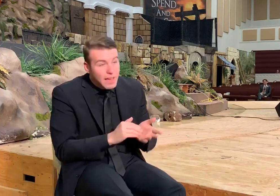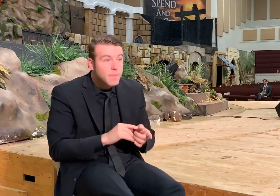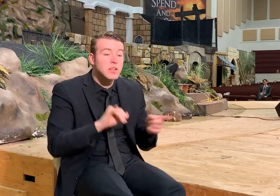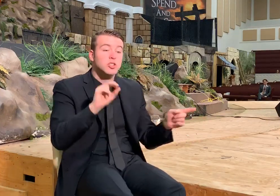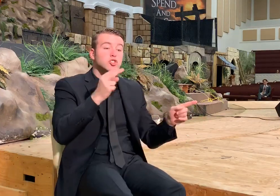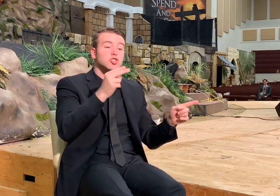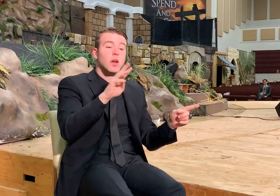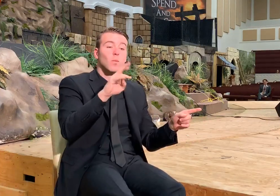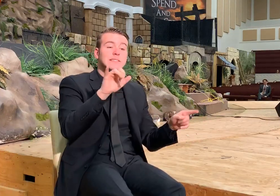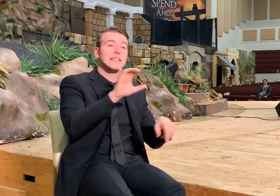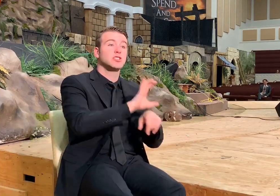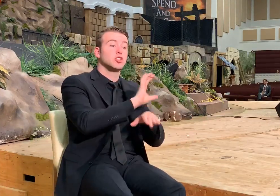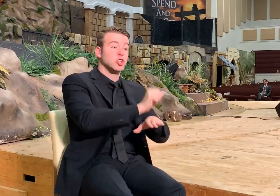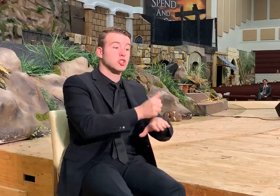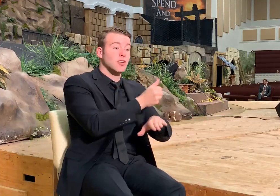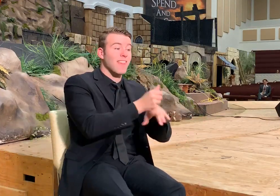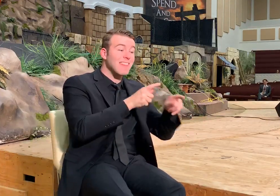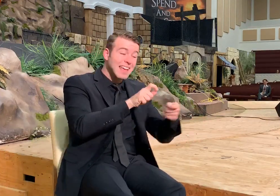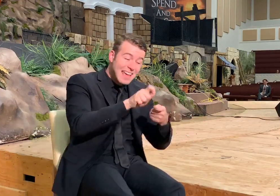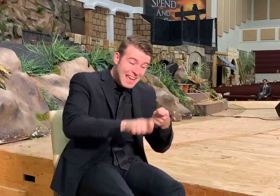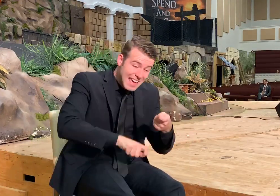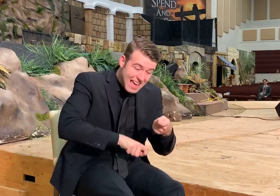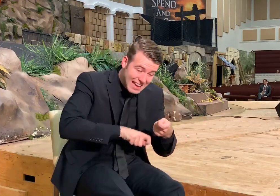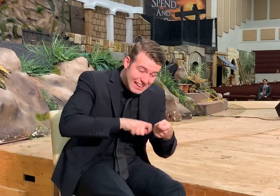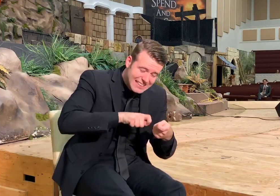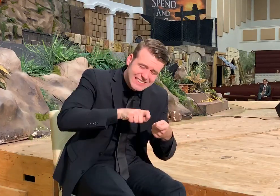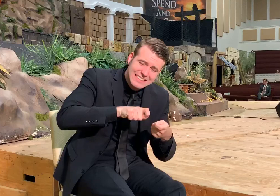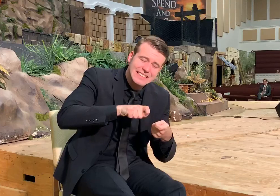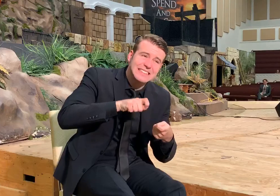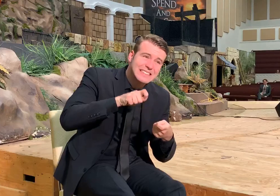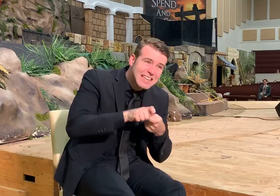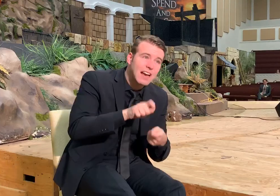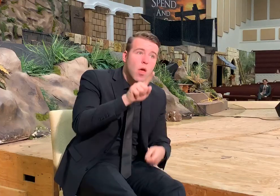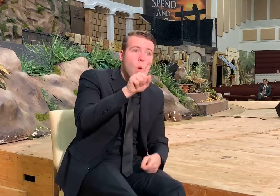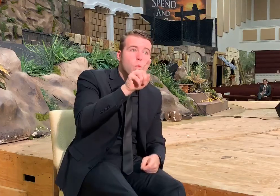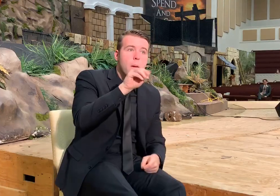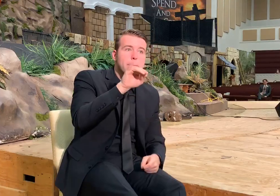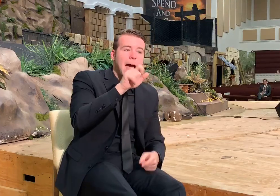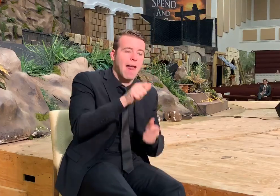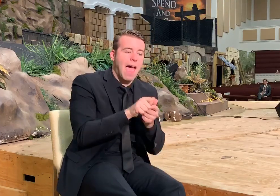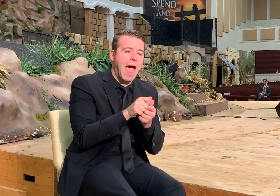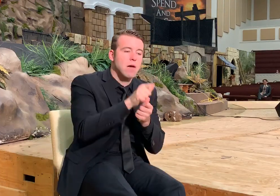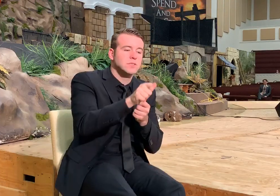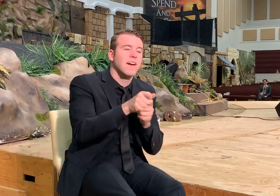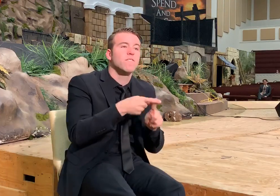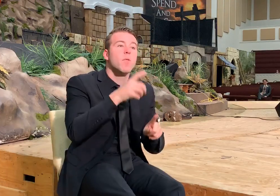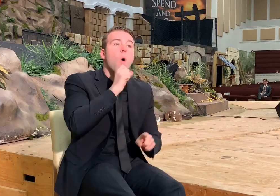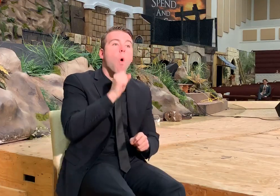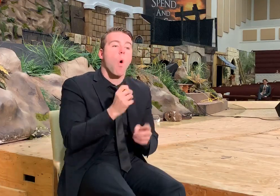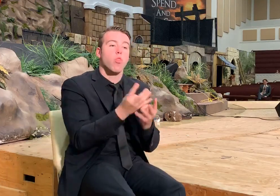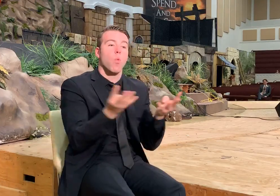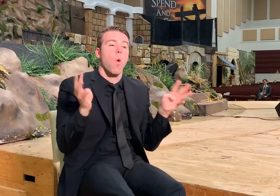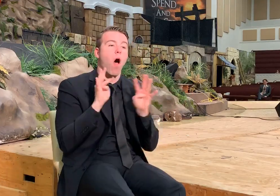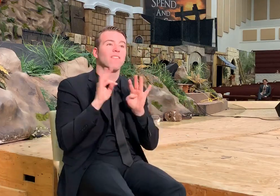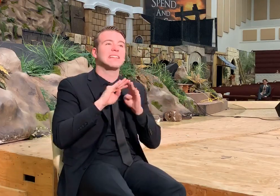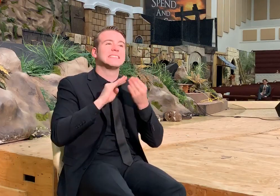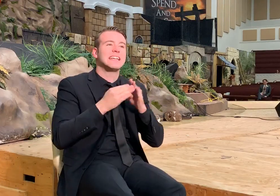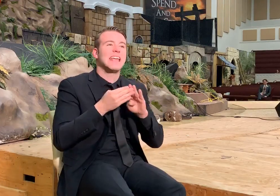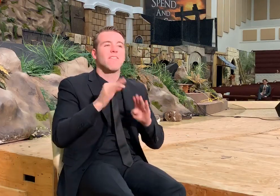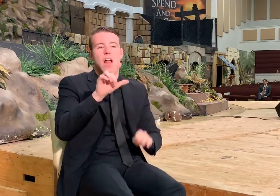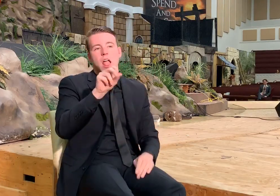which was exactly almost to the foot, one mile outside of the old wall of the city of London.